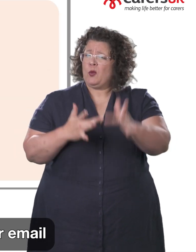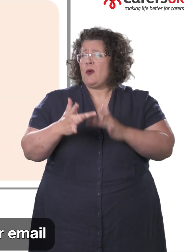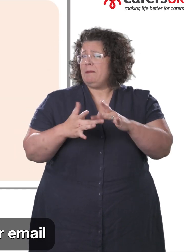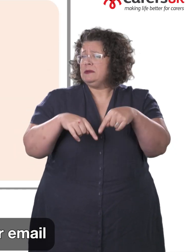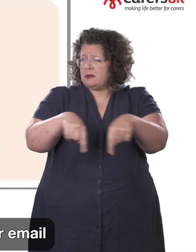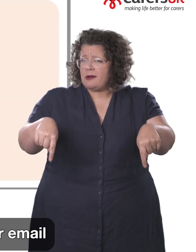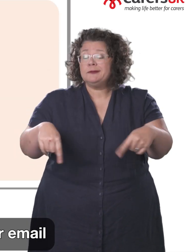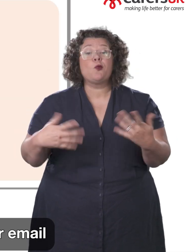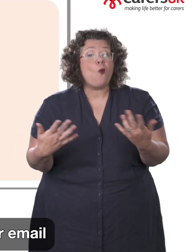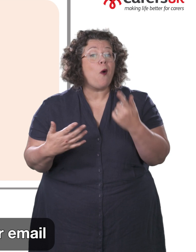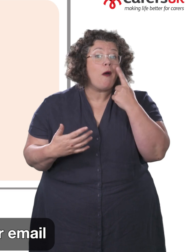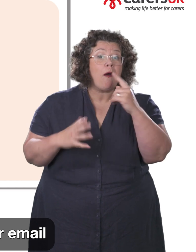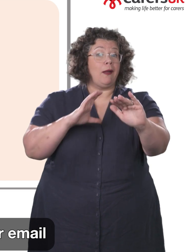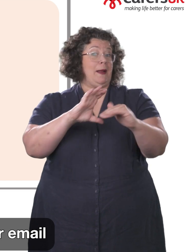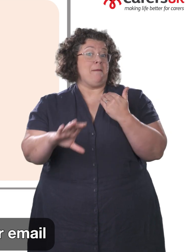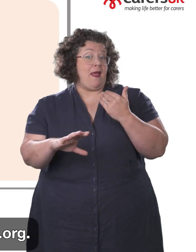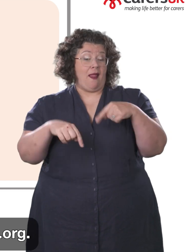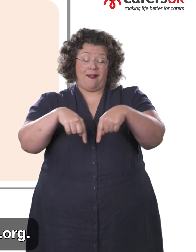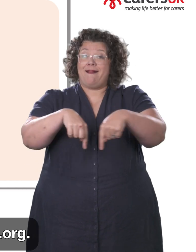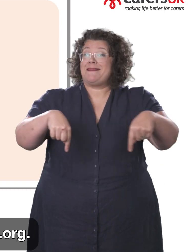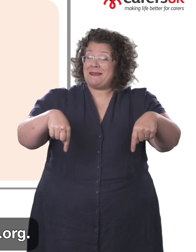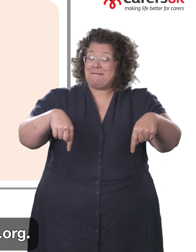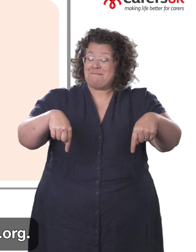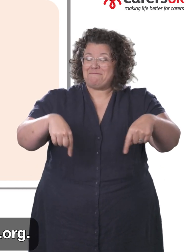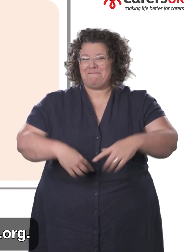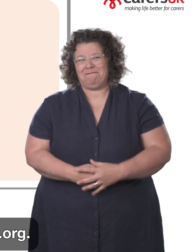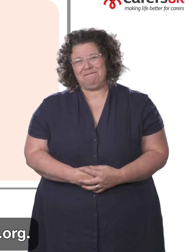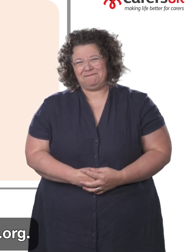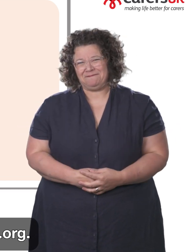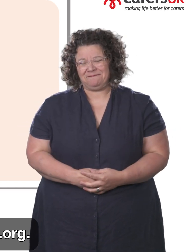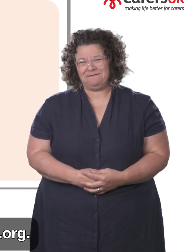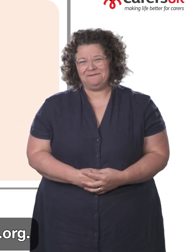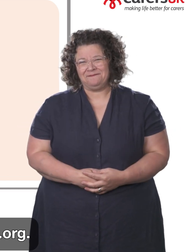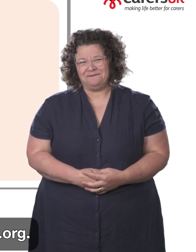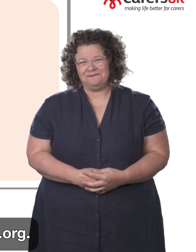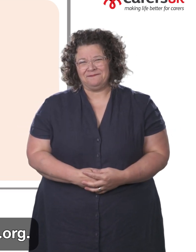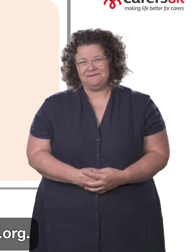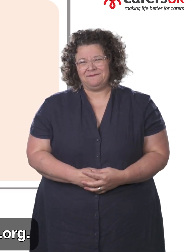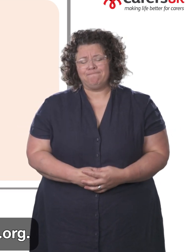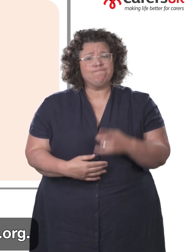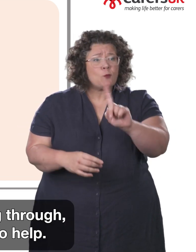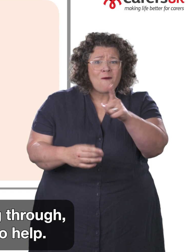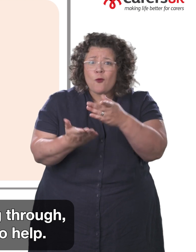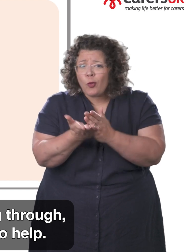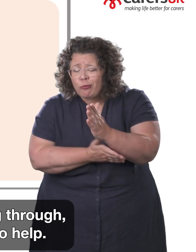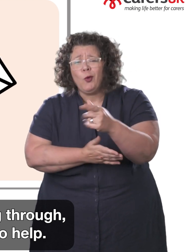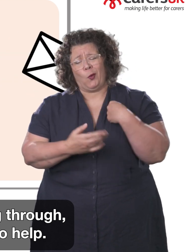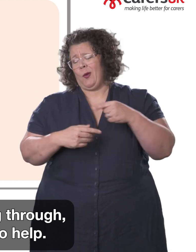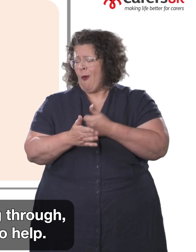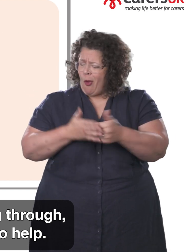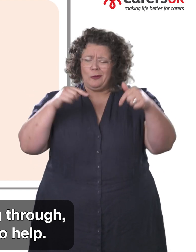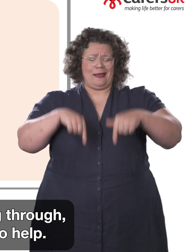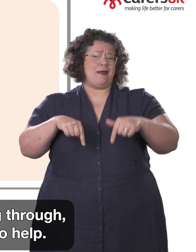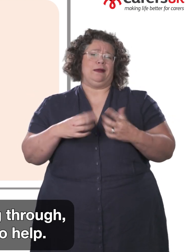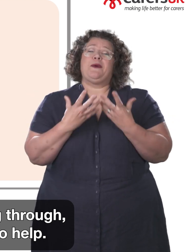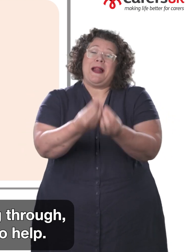carersuk.org or email advice at carersuk.org. Whatever you're going through,